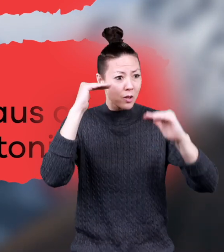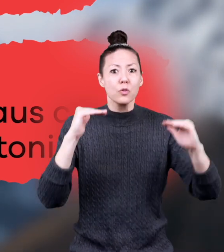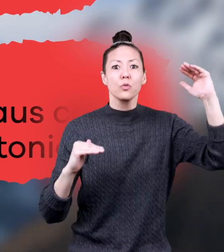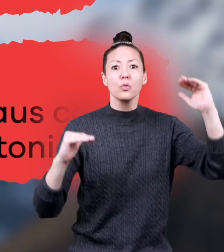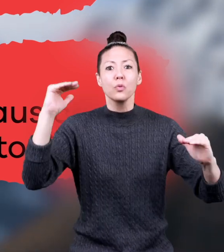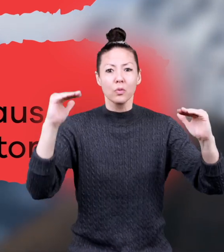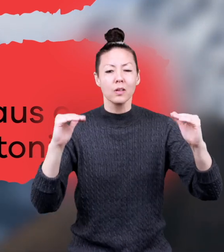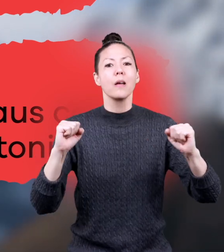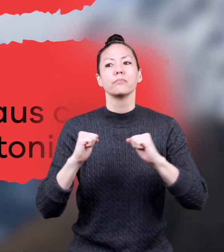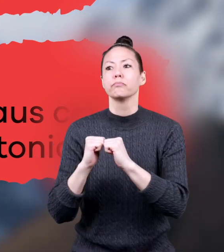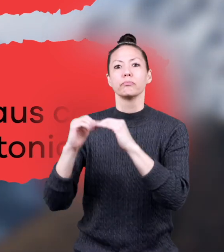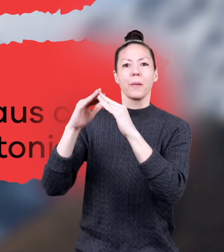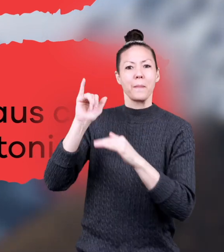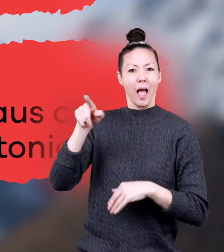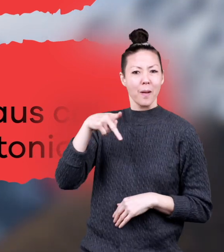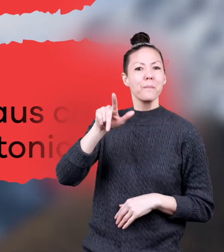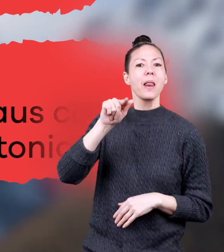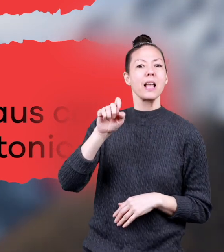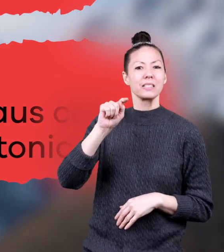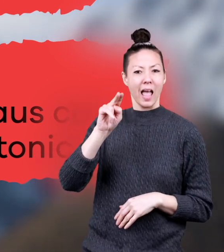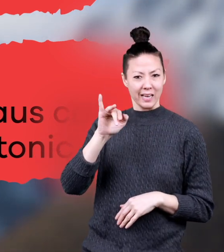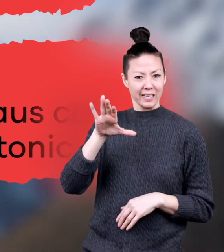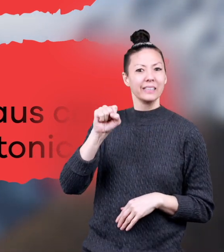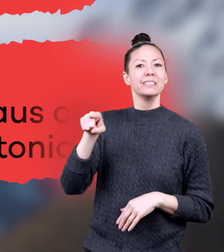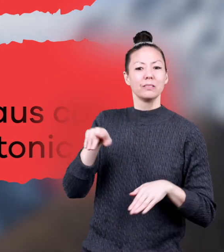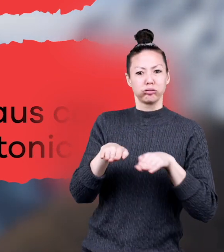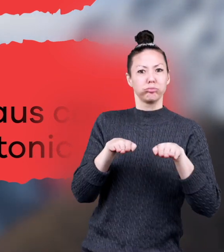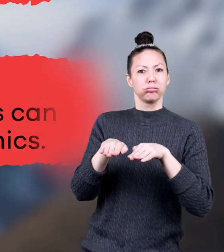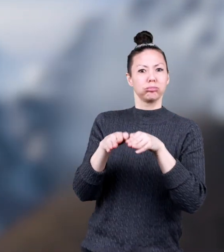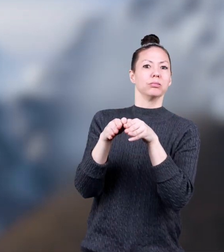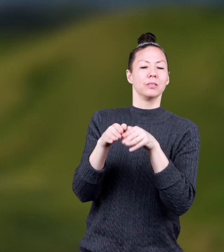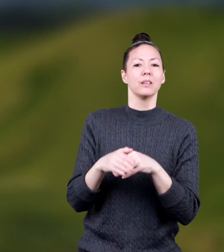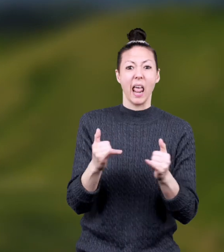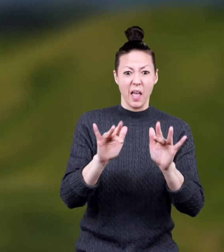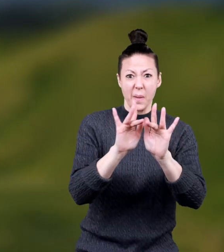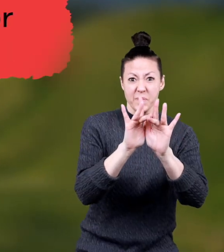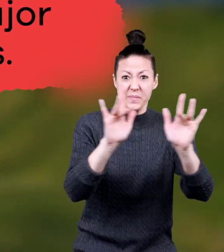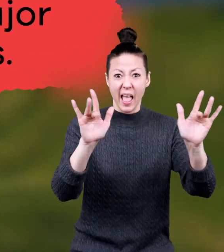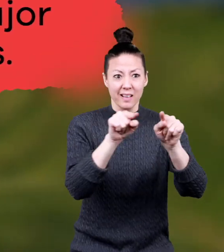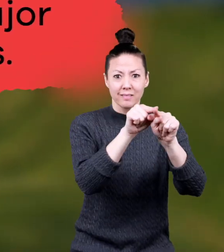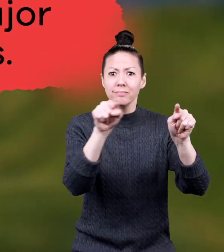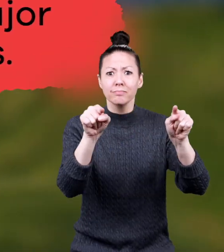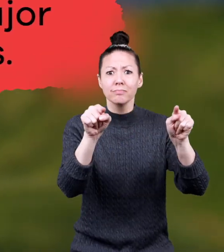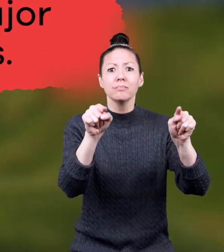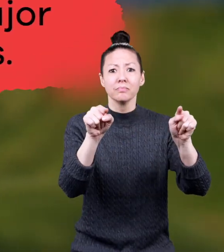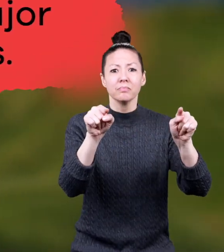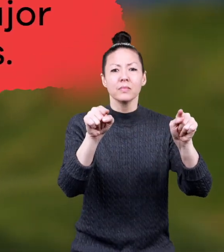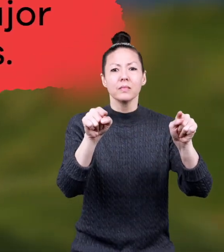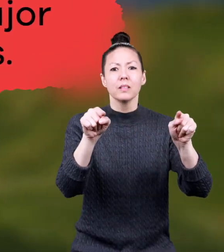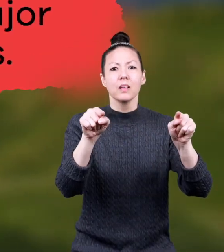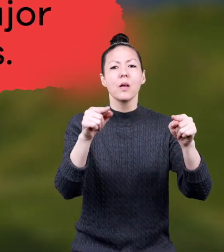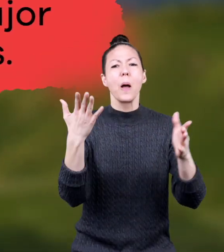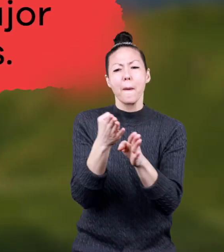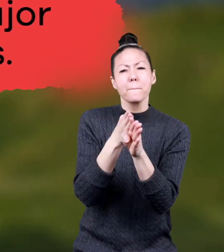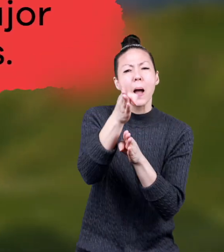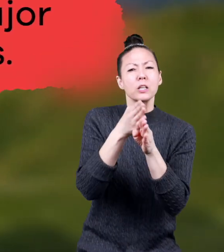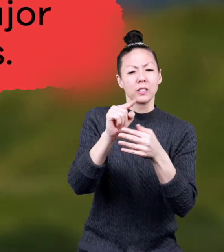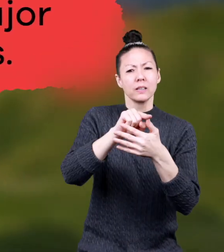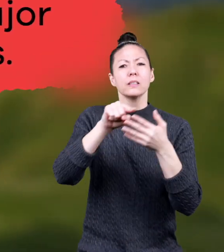plateaus can all be formed by plate tectonics. Fill in the blank. There are blank